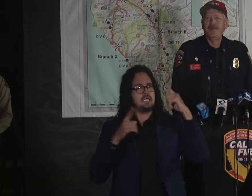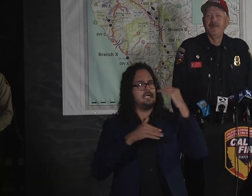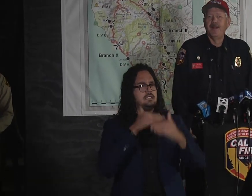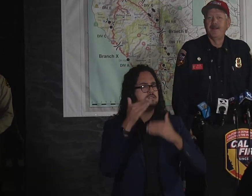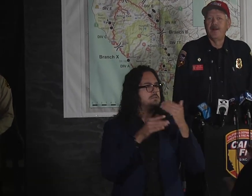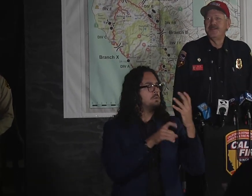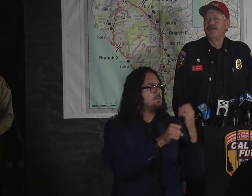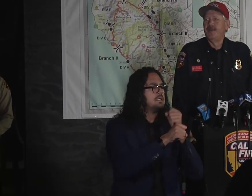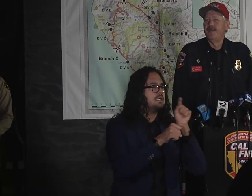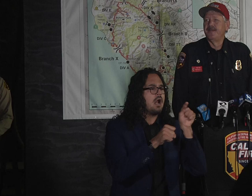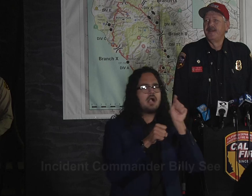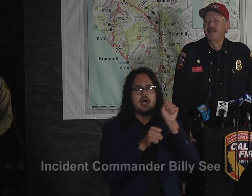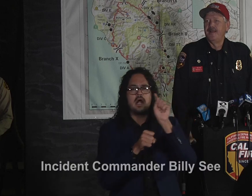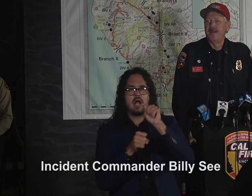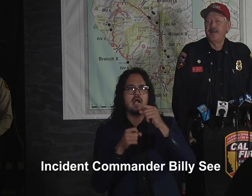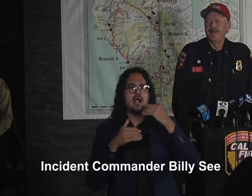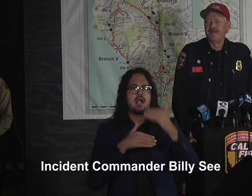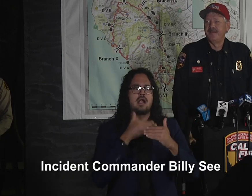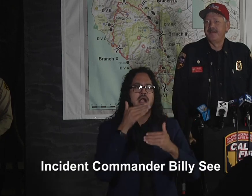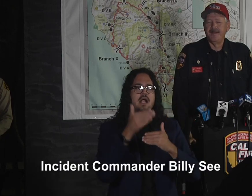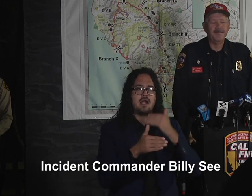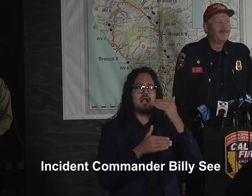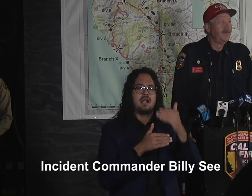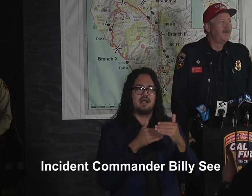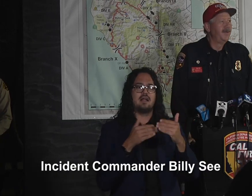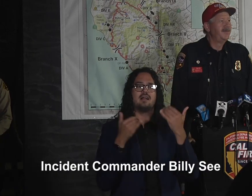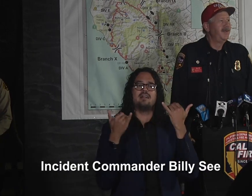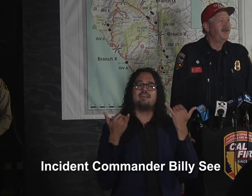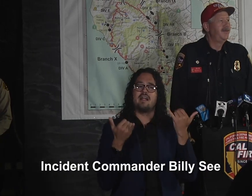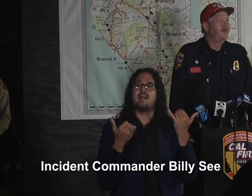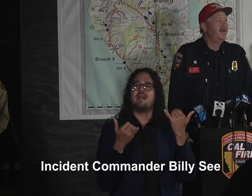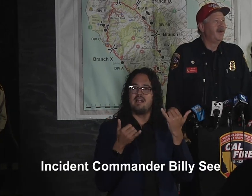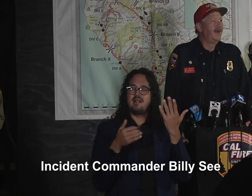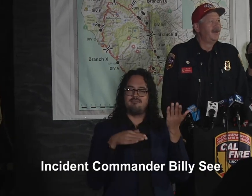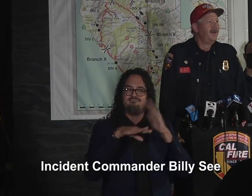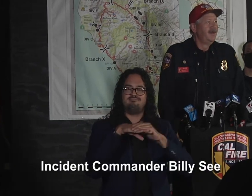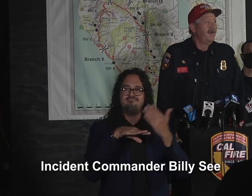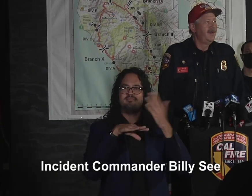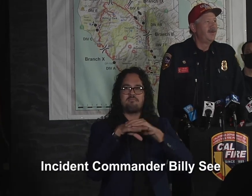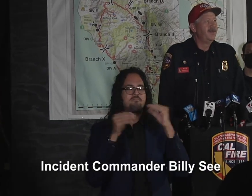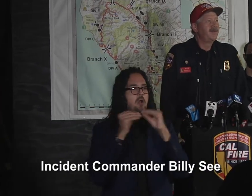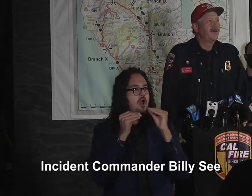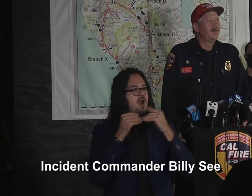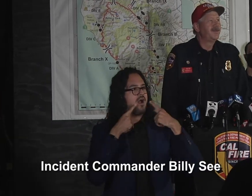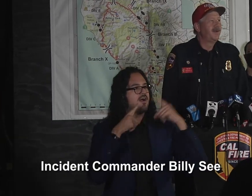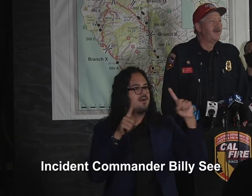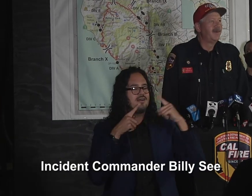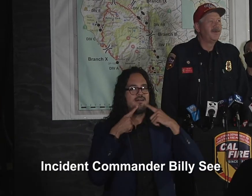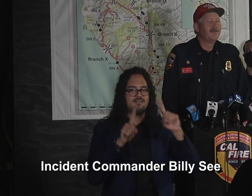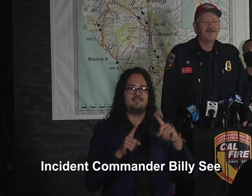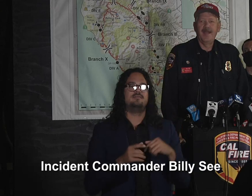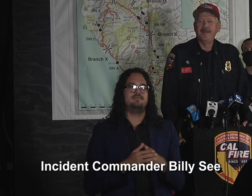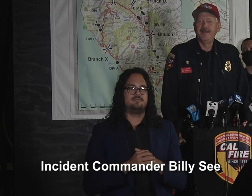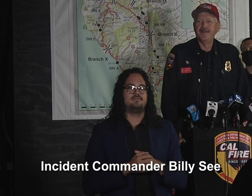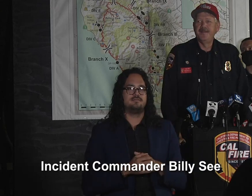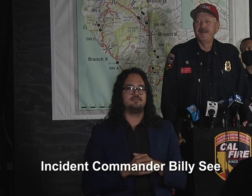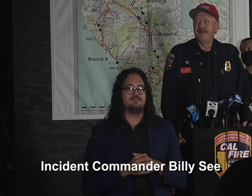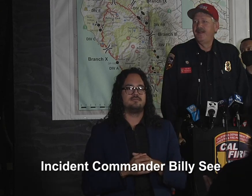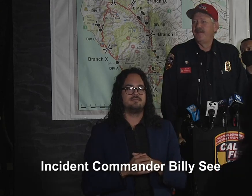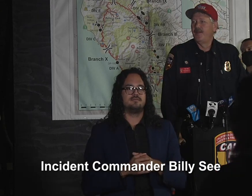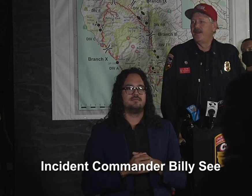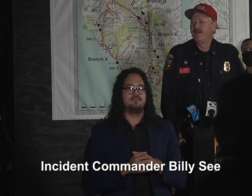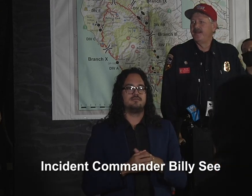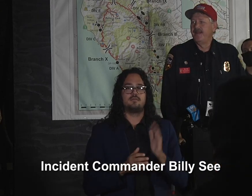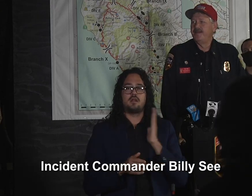to add up to larger wins on this incident. We continue to increase our personnel numbers assigned to this